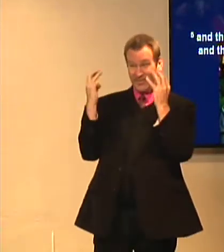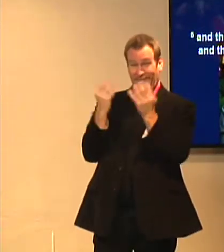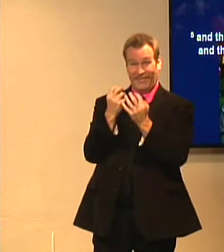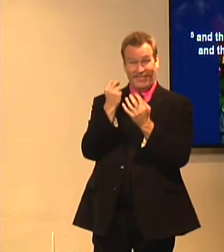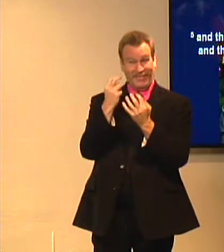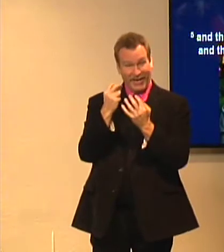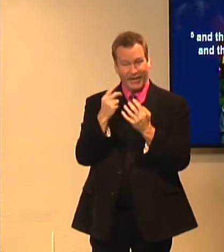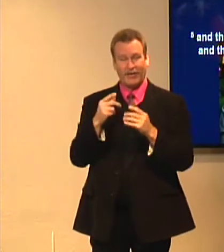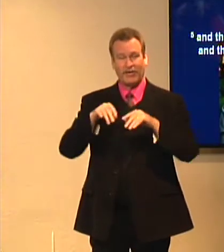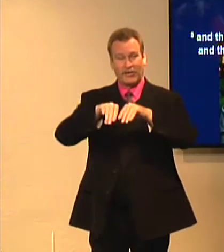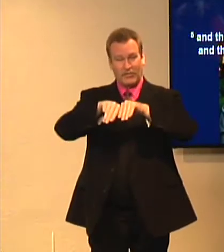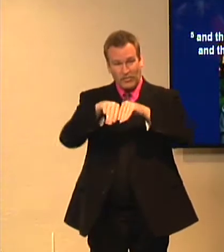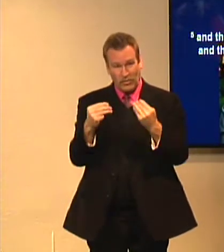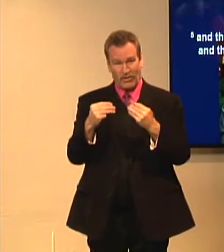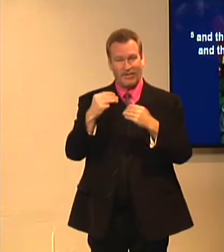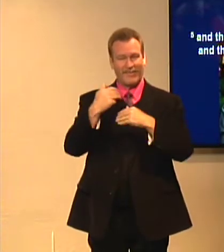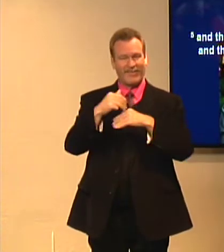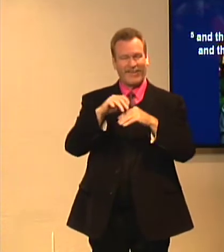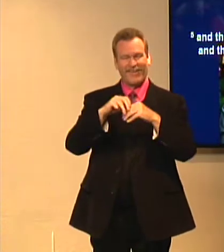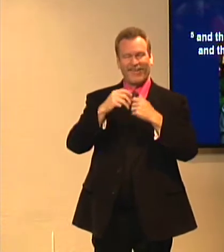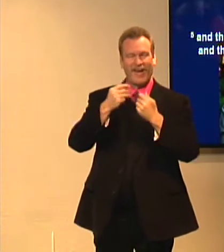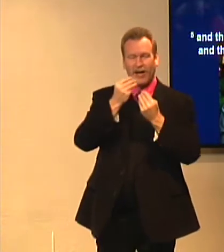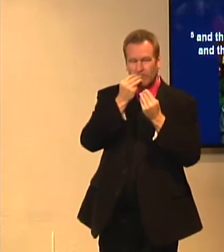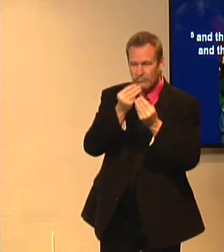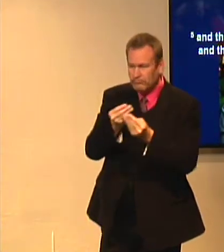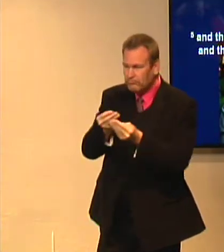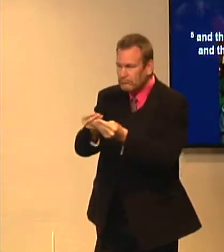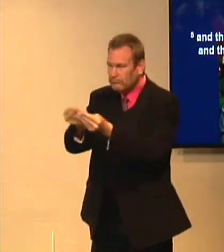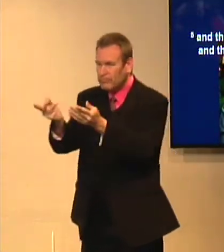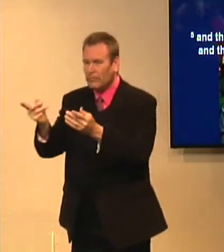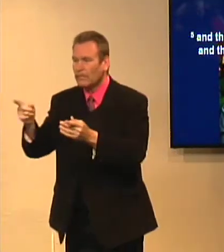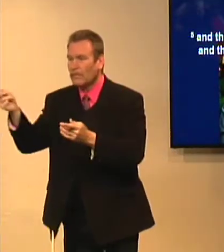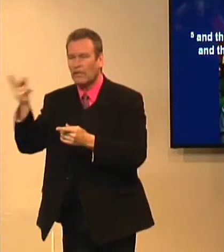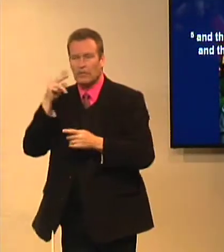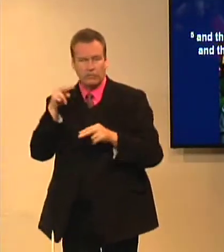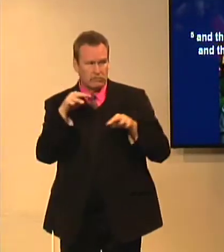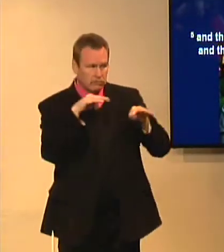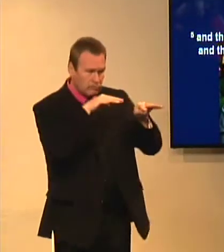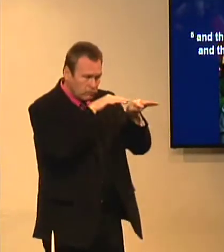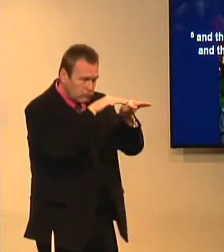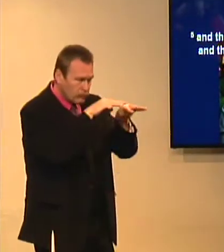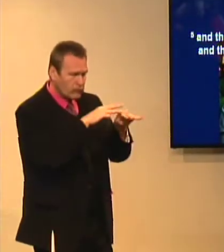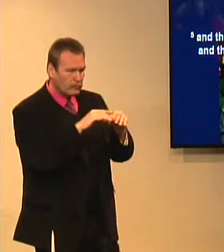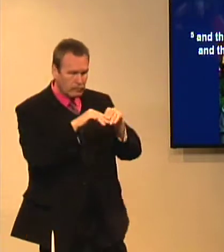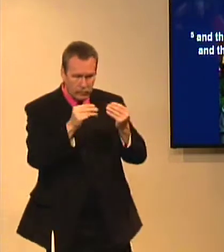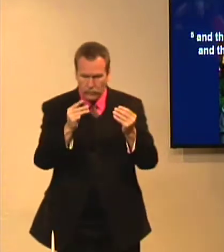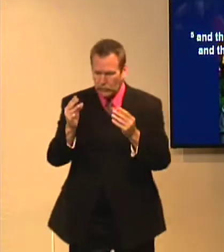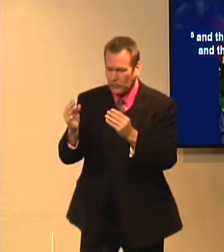Even the twelve who were there, when they broke the bread, before previously they passed it out, they were watching.